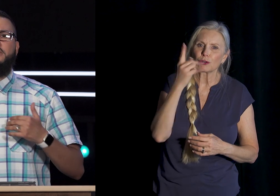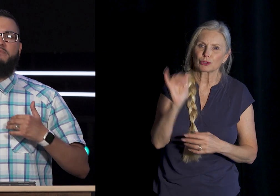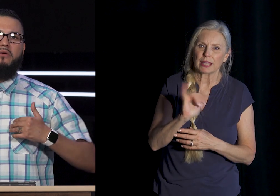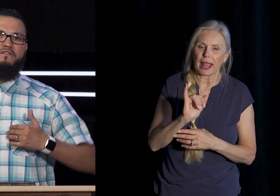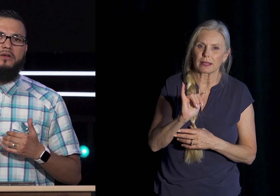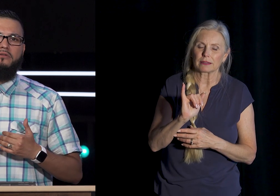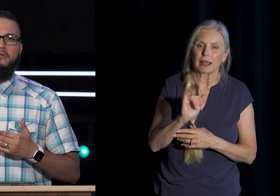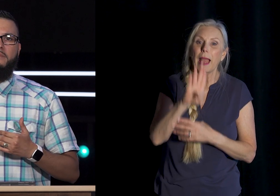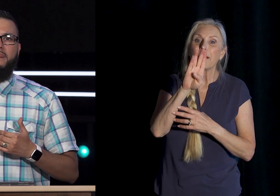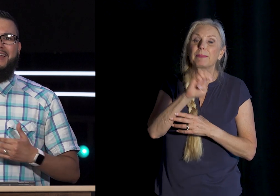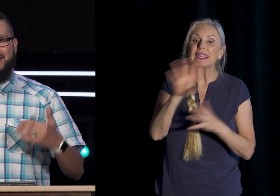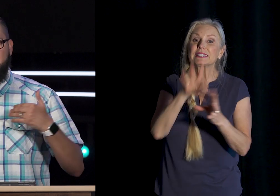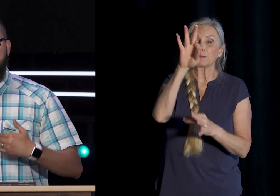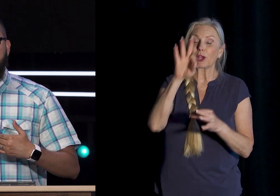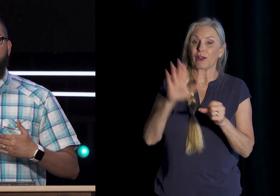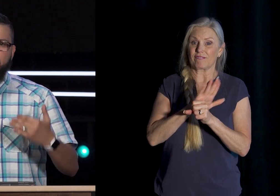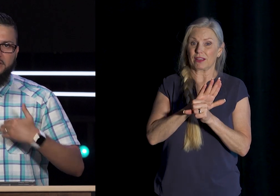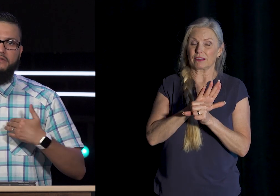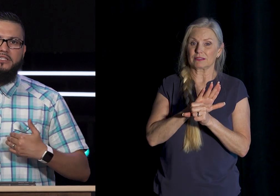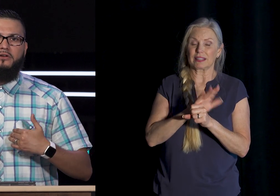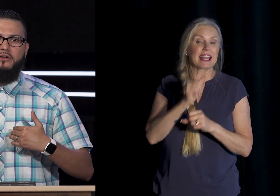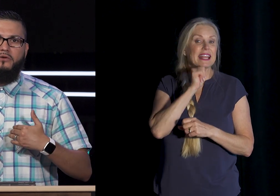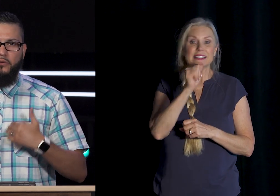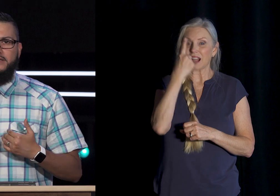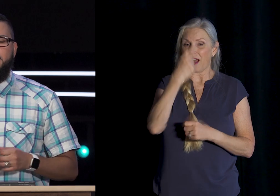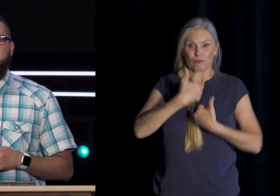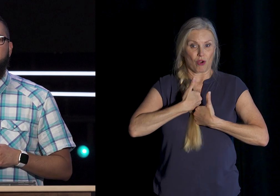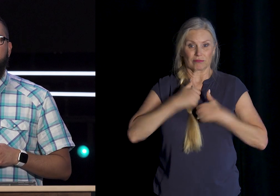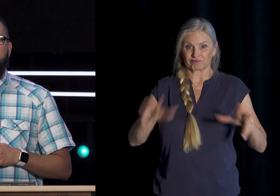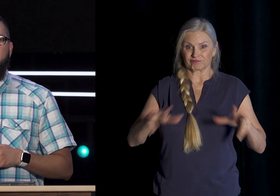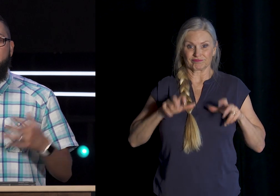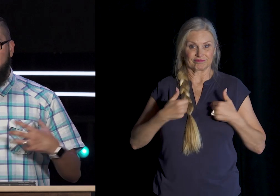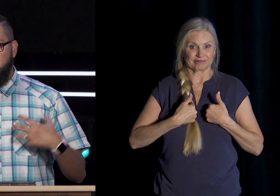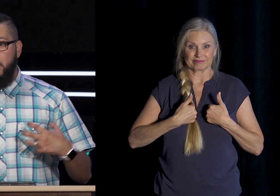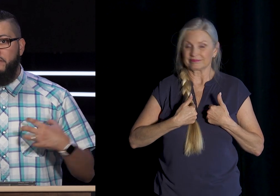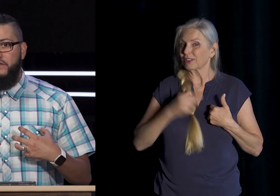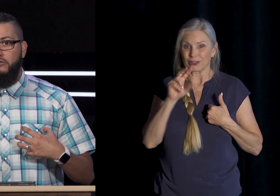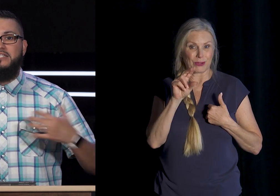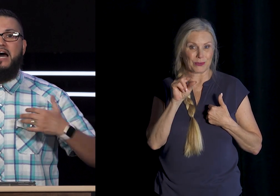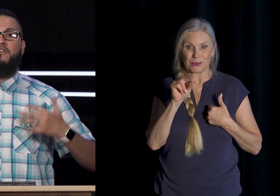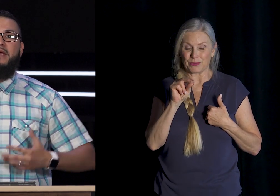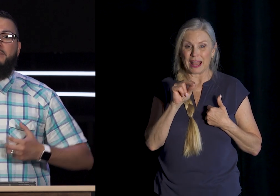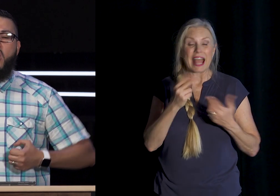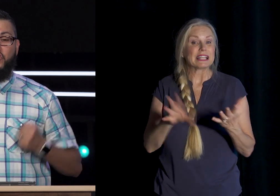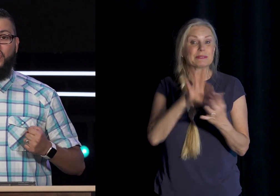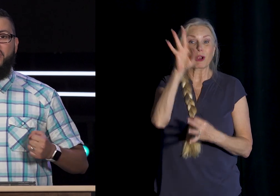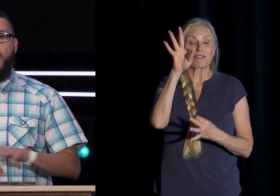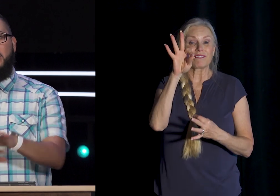Spirit Filled Is Not For Self Centered Reasons Being Spirit Field Is Not For Me To Be All Good While